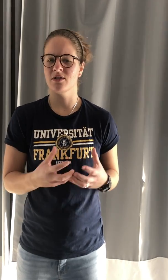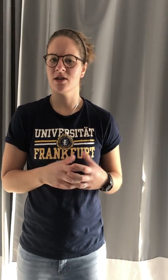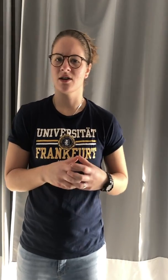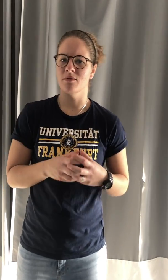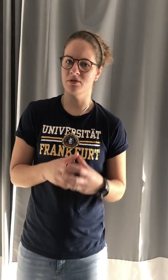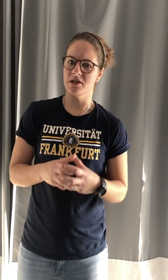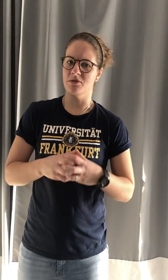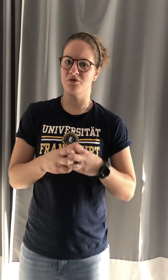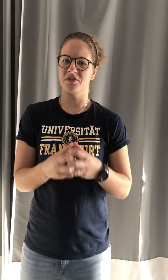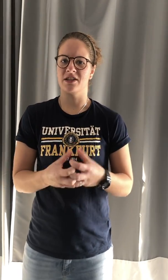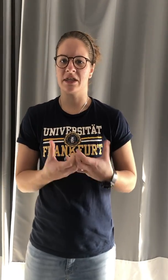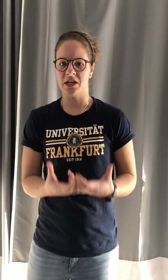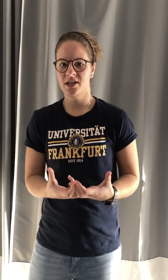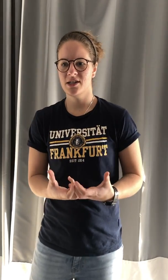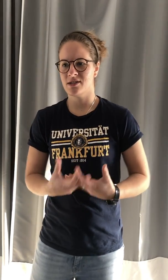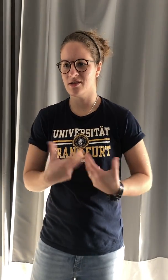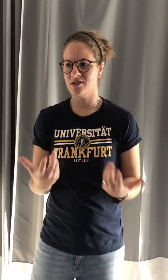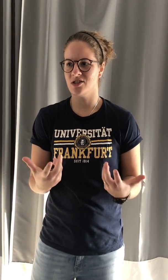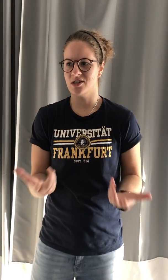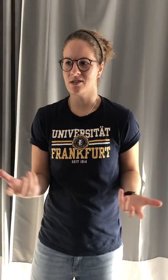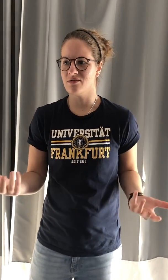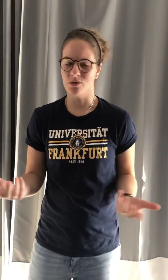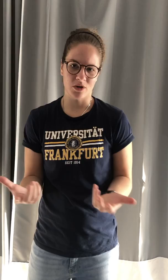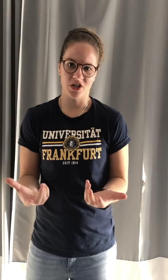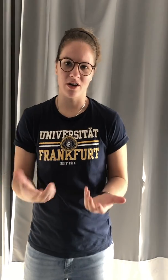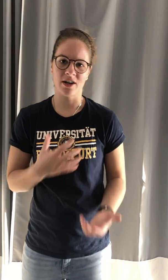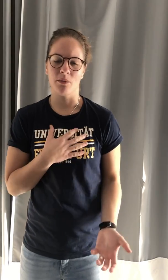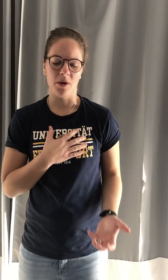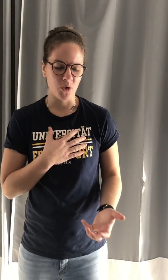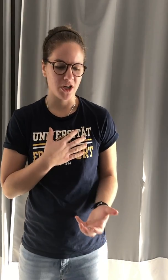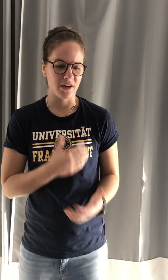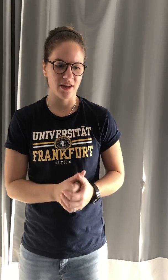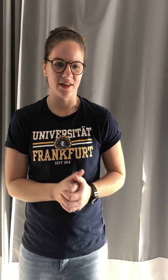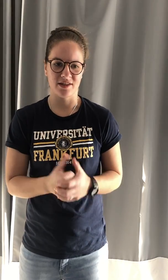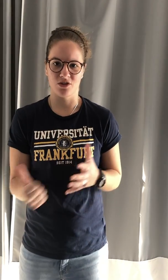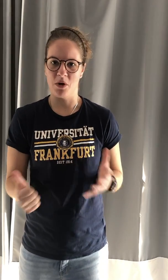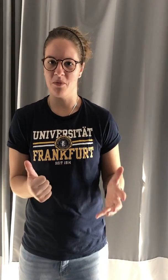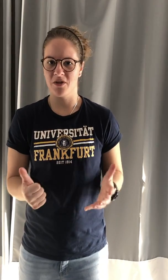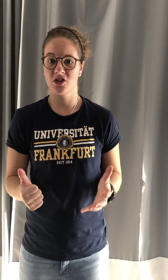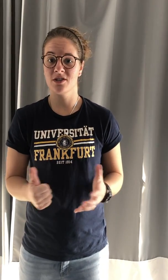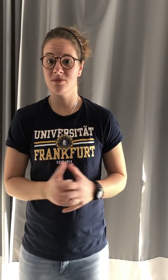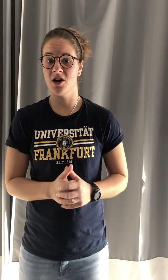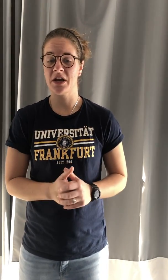feel like a complete or perfected thought. Sometimes it just doesn't feel worth sharing. I'm working on that. That's just my perfectionism talking.